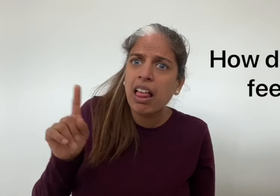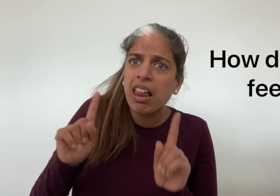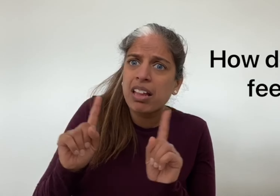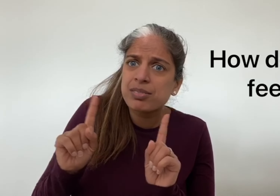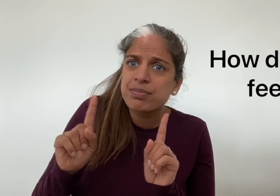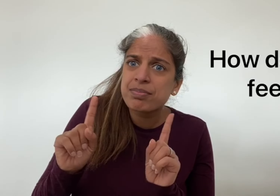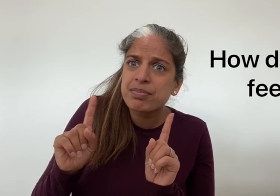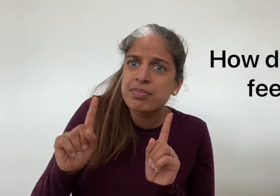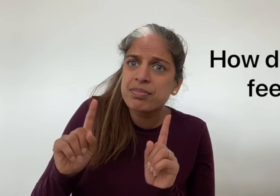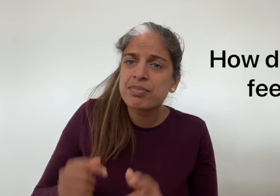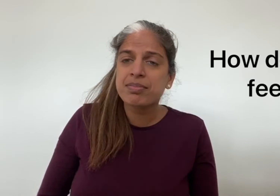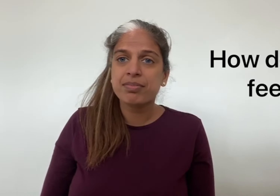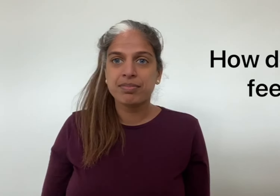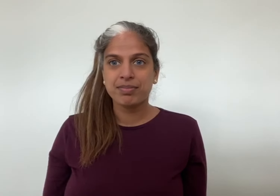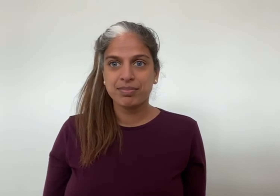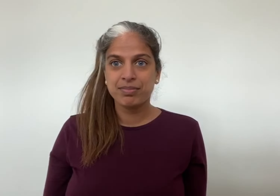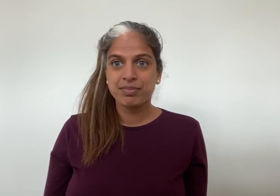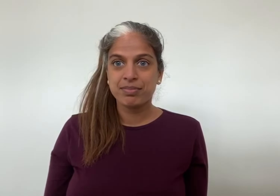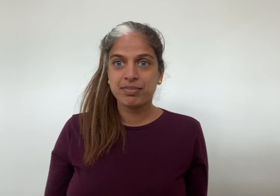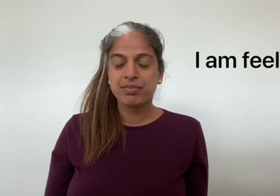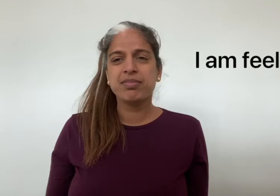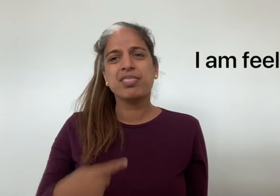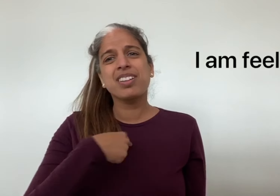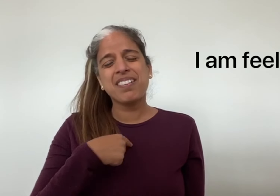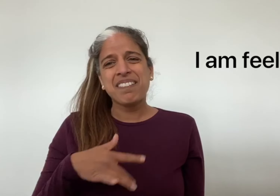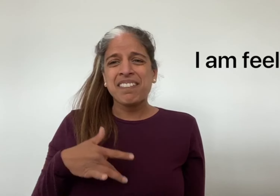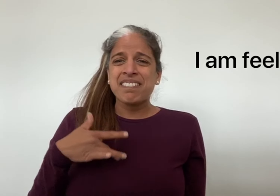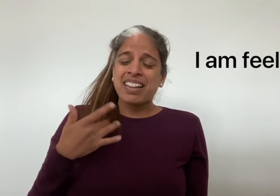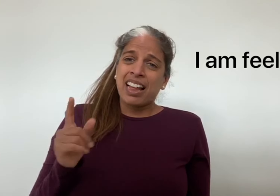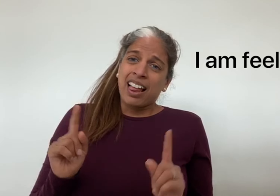feel I am feeling